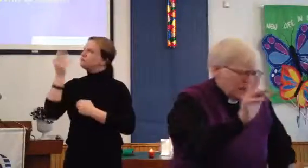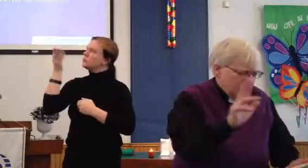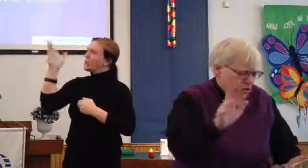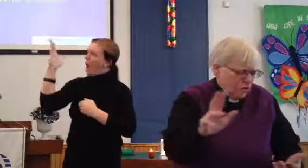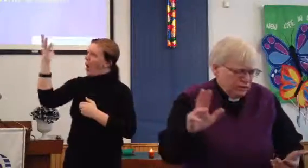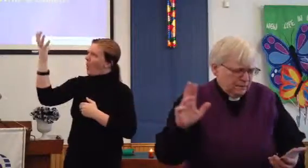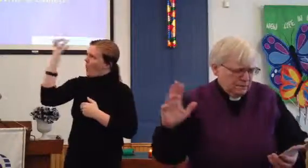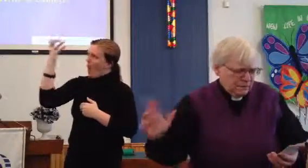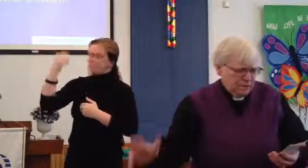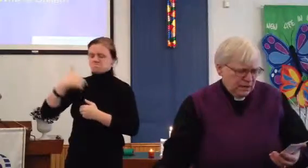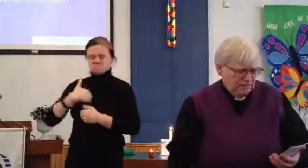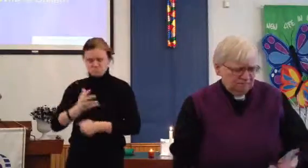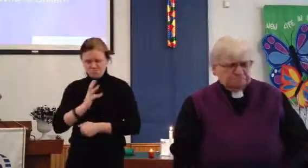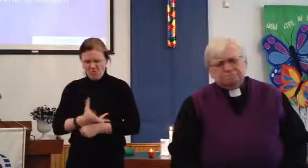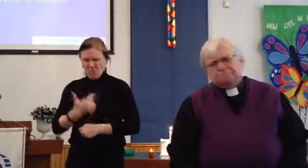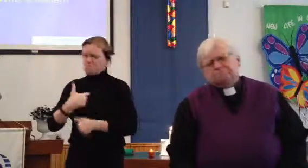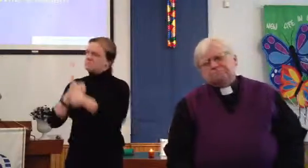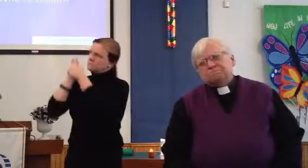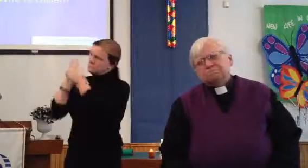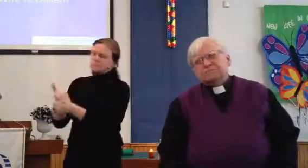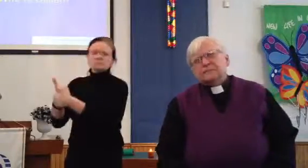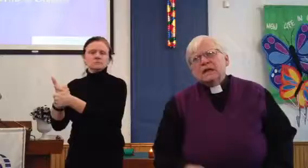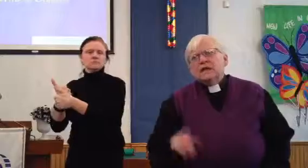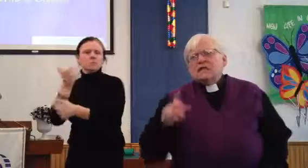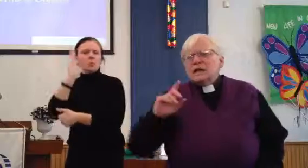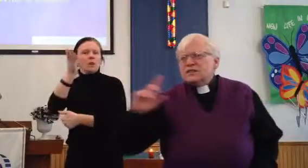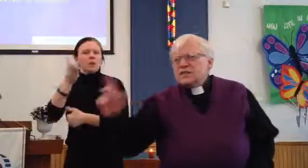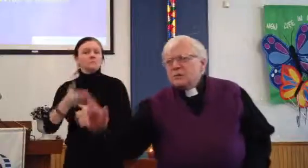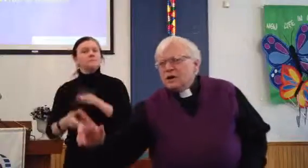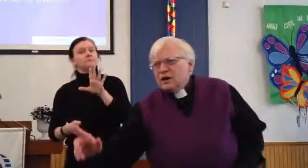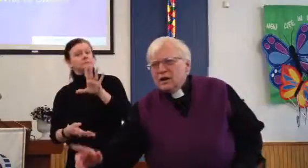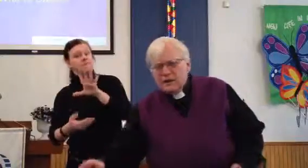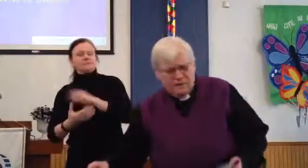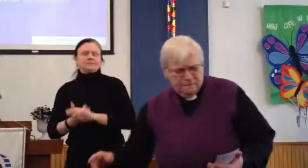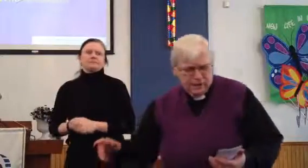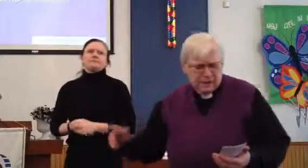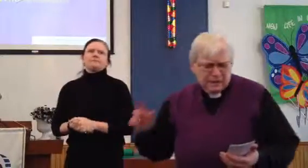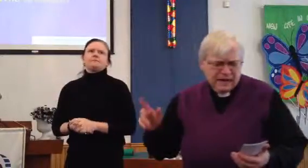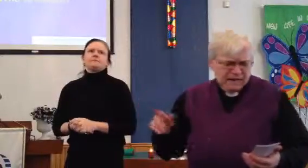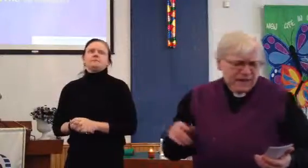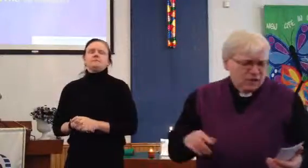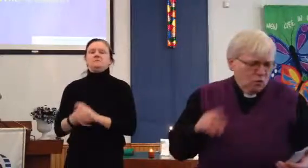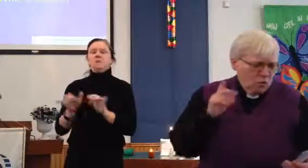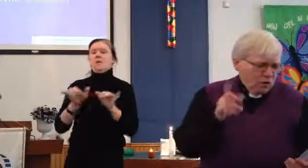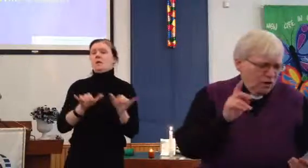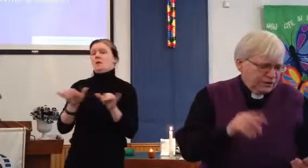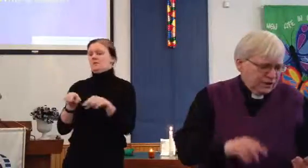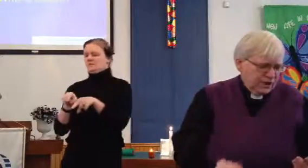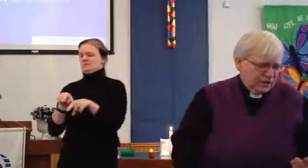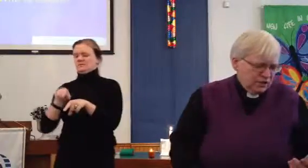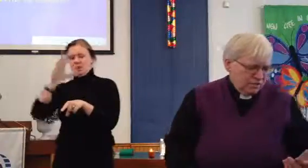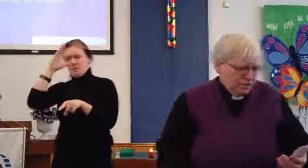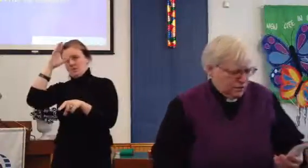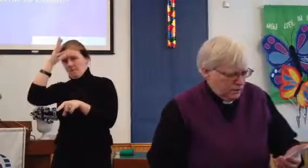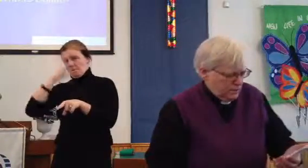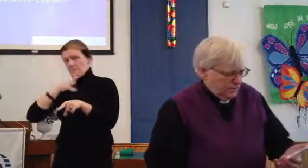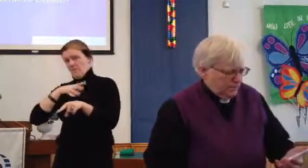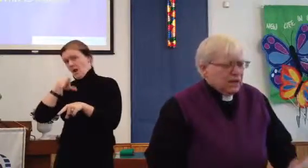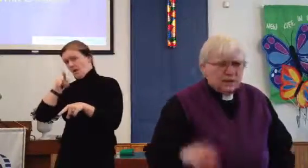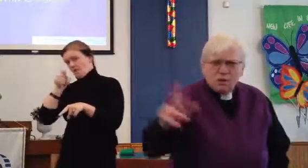had called him to be. Now similarly, Philip and Nathaniel were called to God's service. They